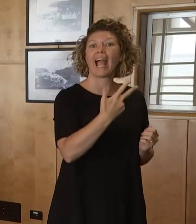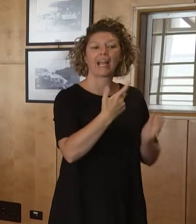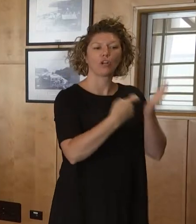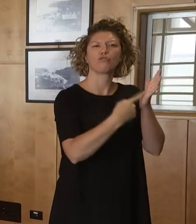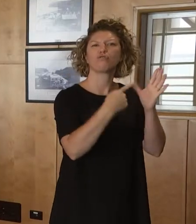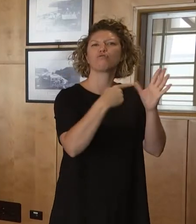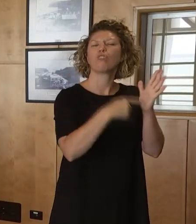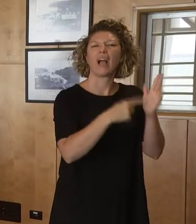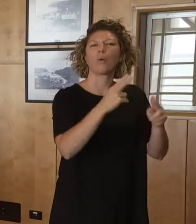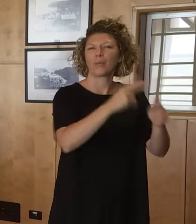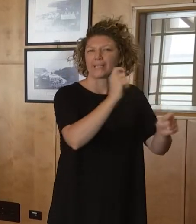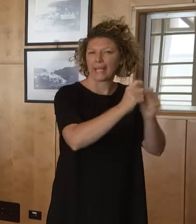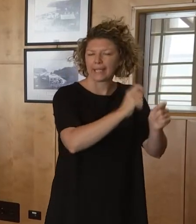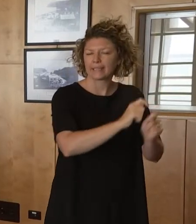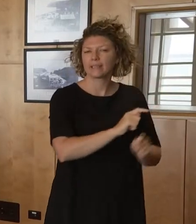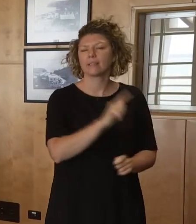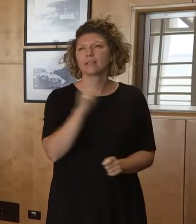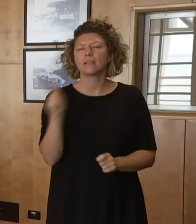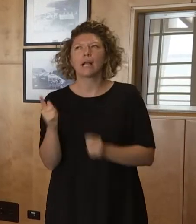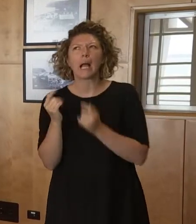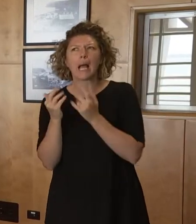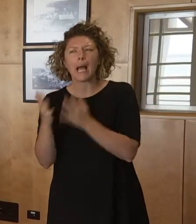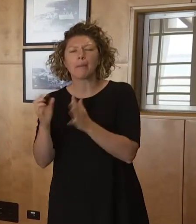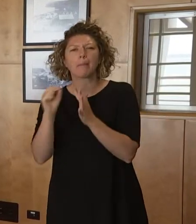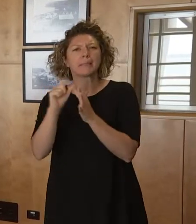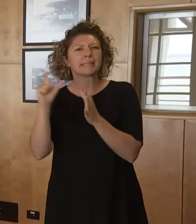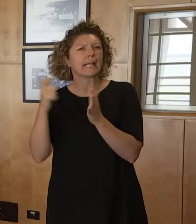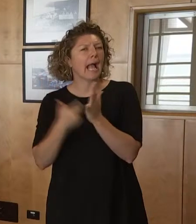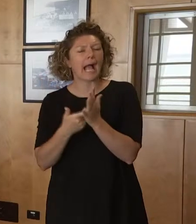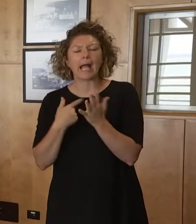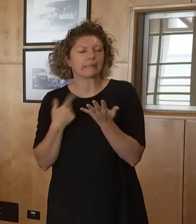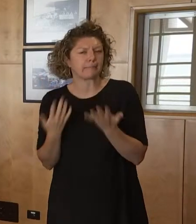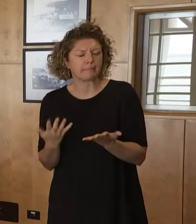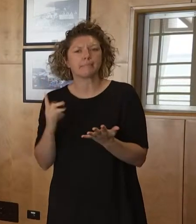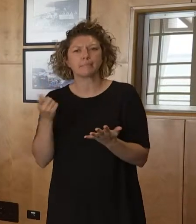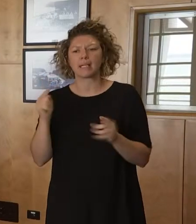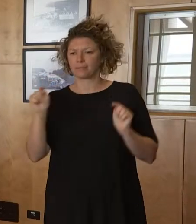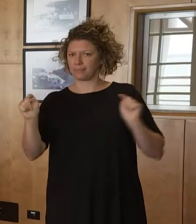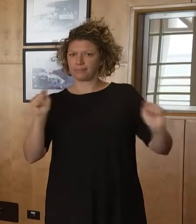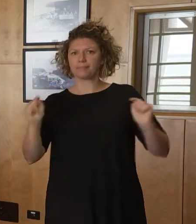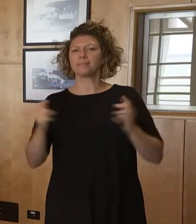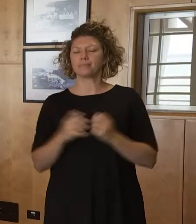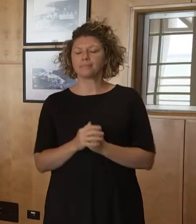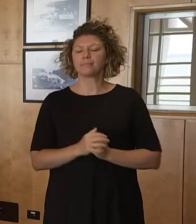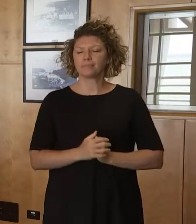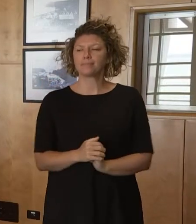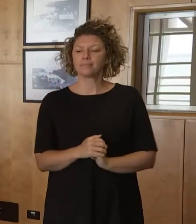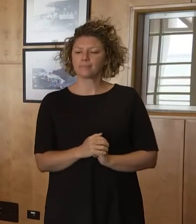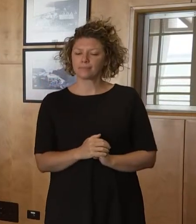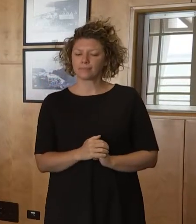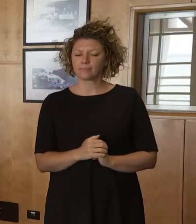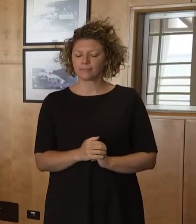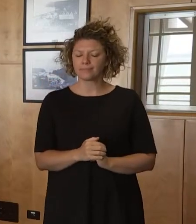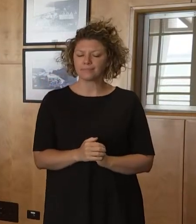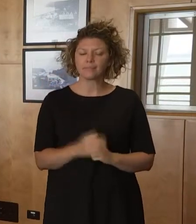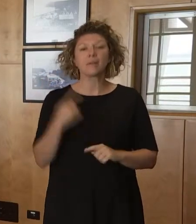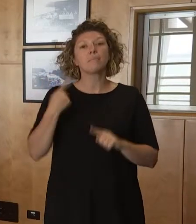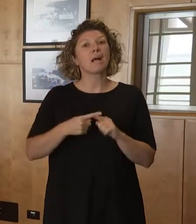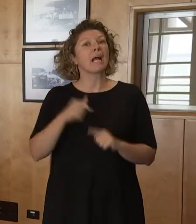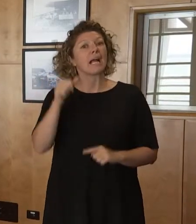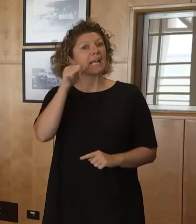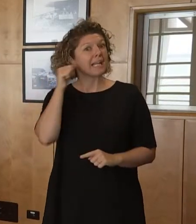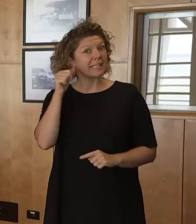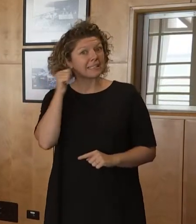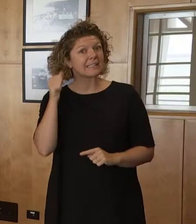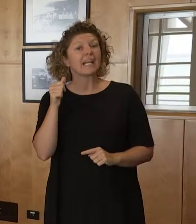and I don't have the specific number of PCR tests there but the remainder were PCR. We also have information that yesterday's